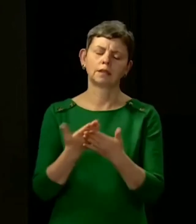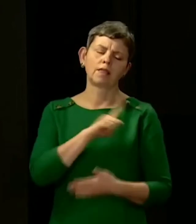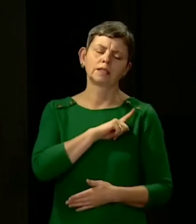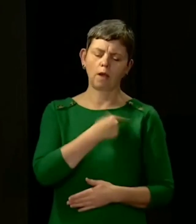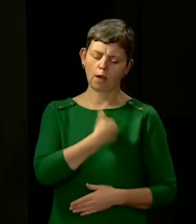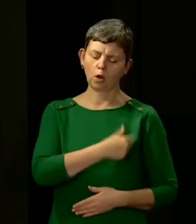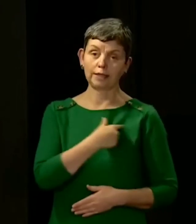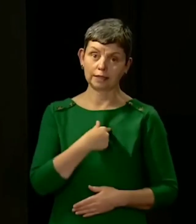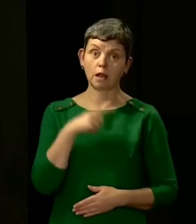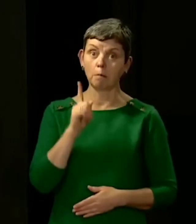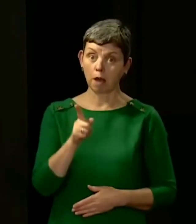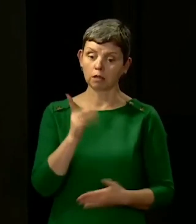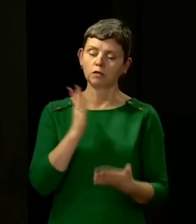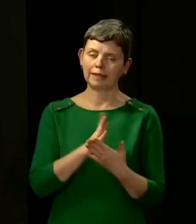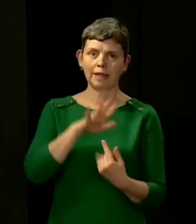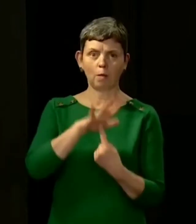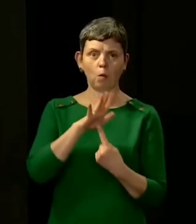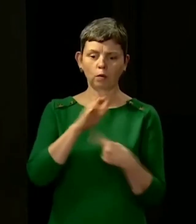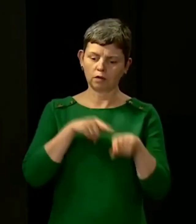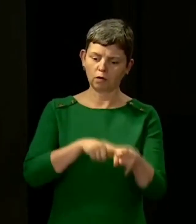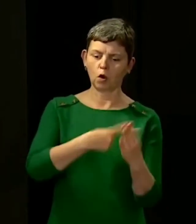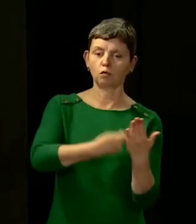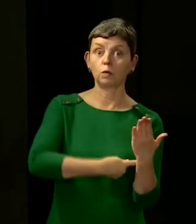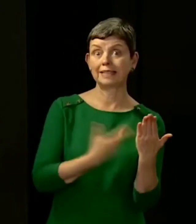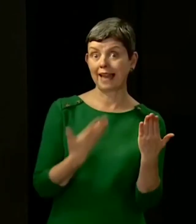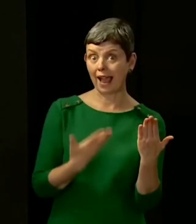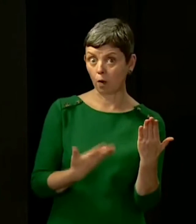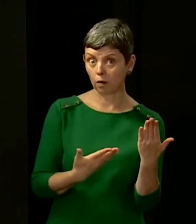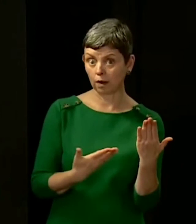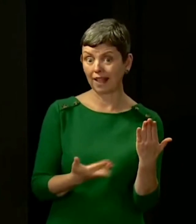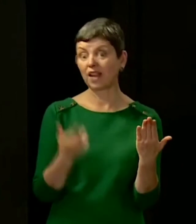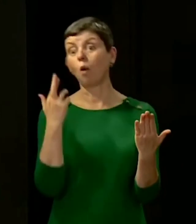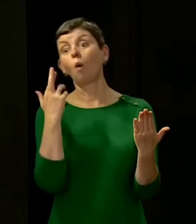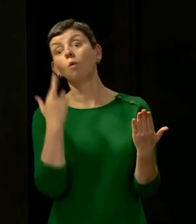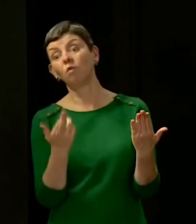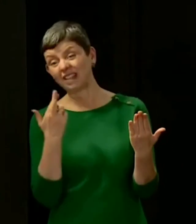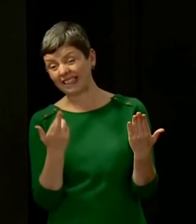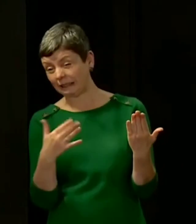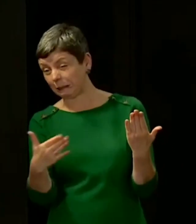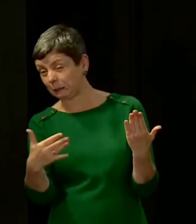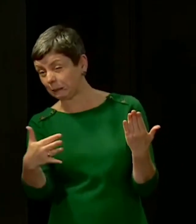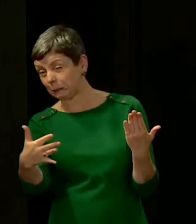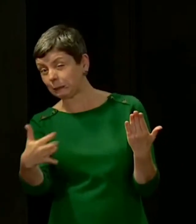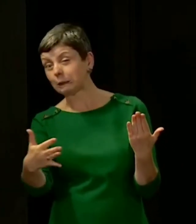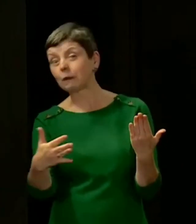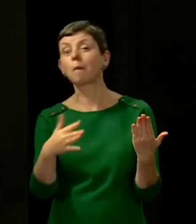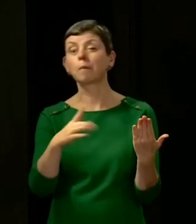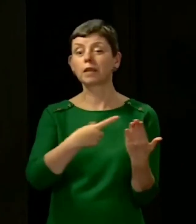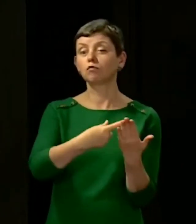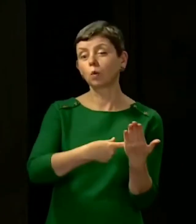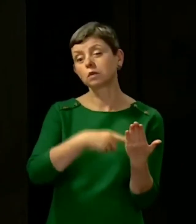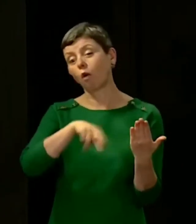doing all these tough things right now. And then hopefully getting to a point at Christmas where we can ease up a bit and